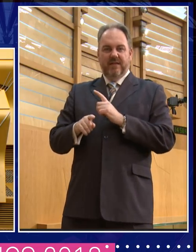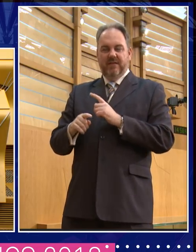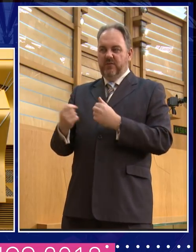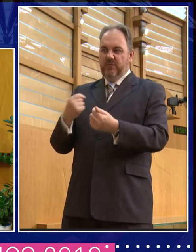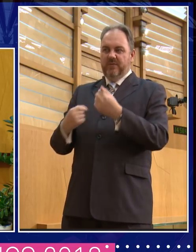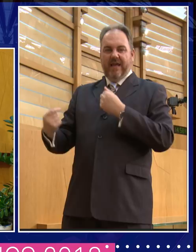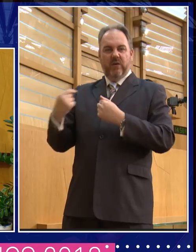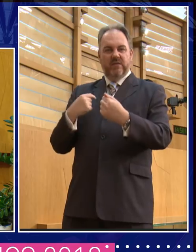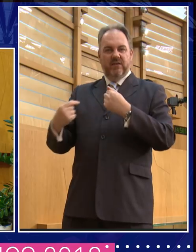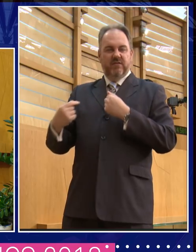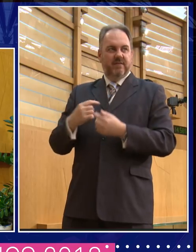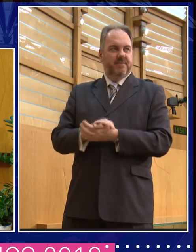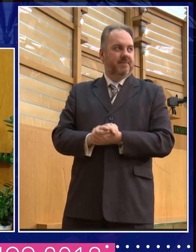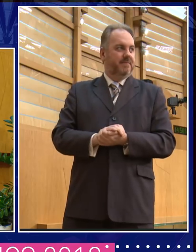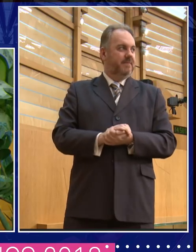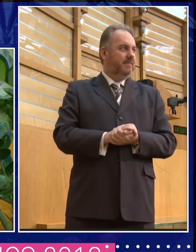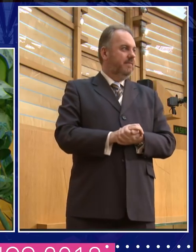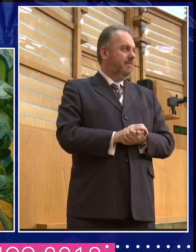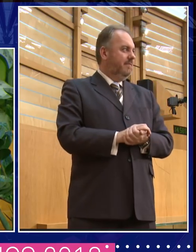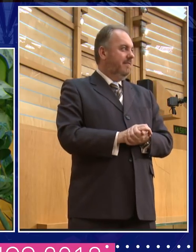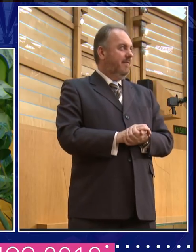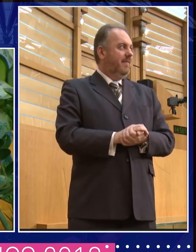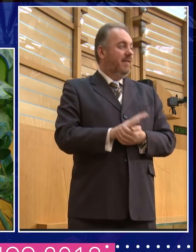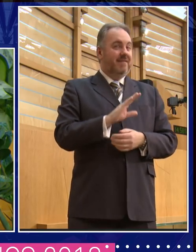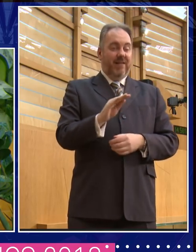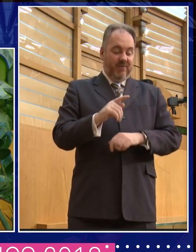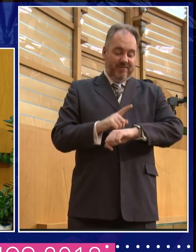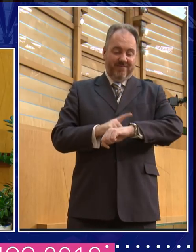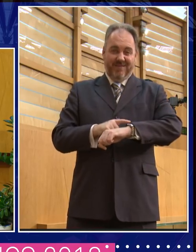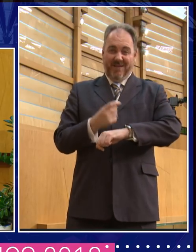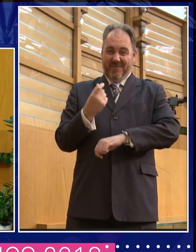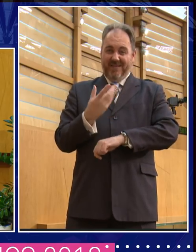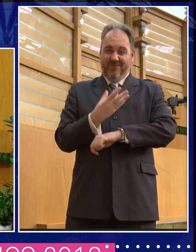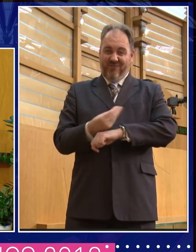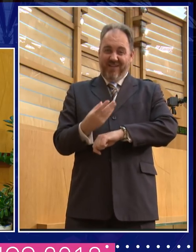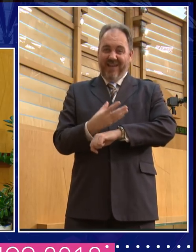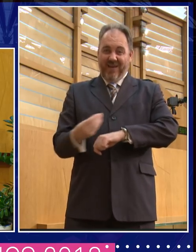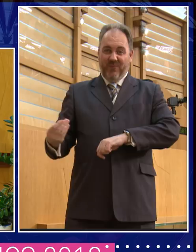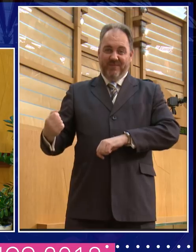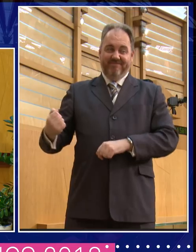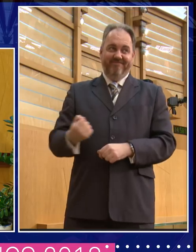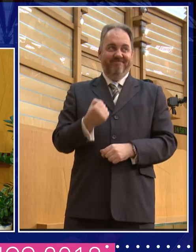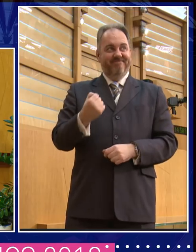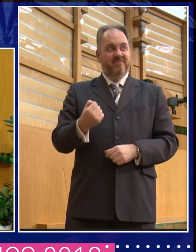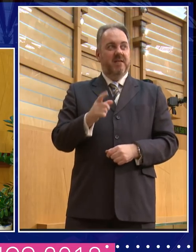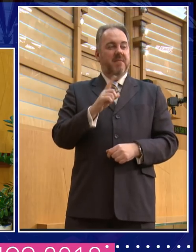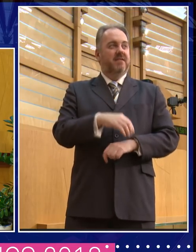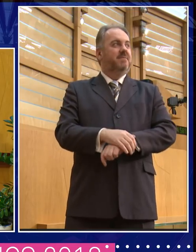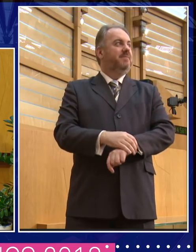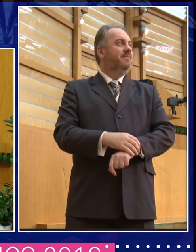uh, yeah, well, it's a festival of politics. So I'm picking up a, um, um, we're on a political